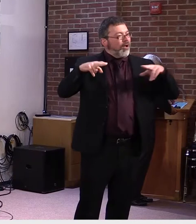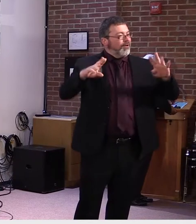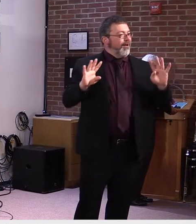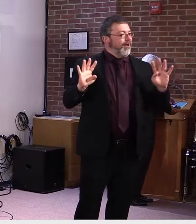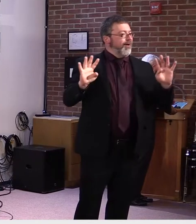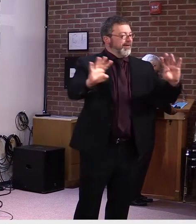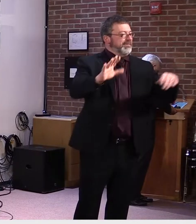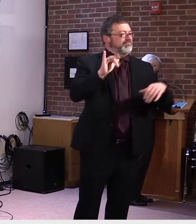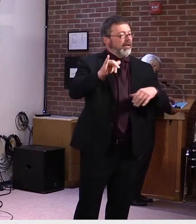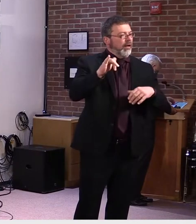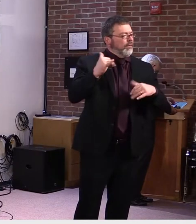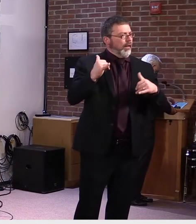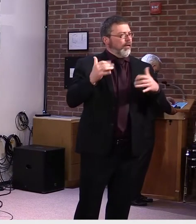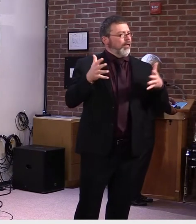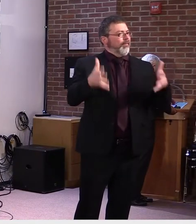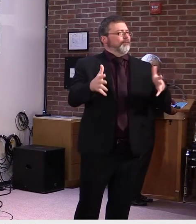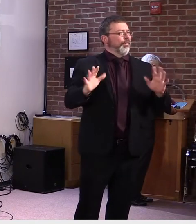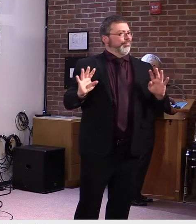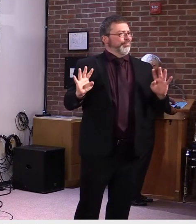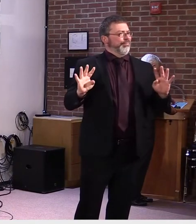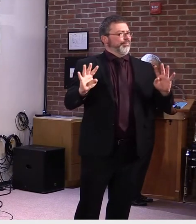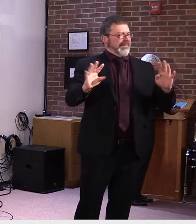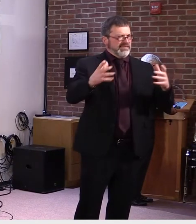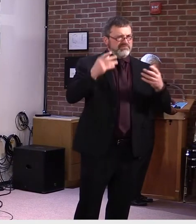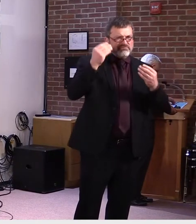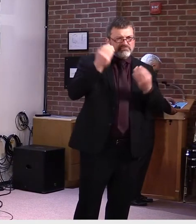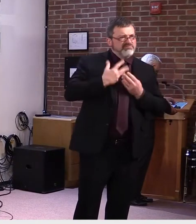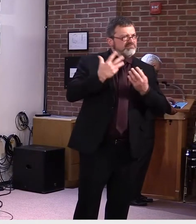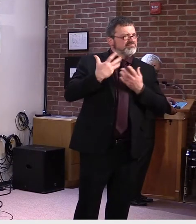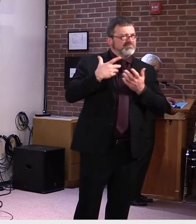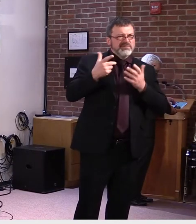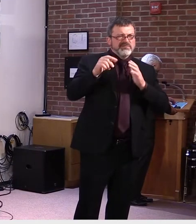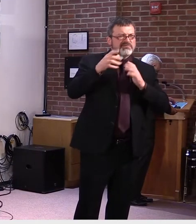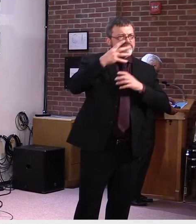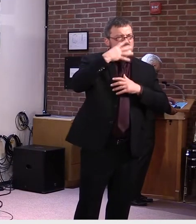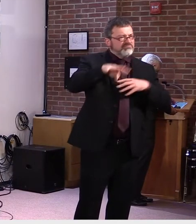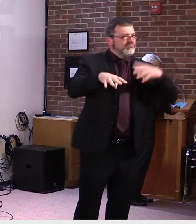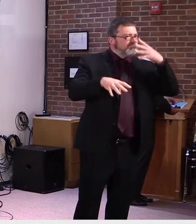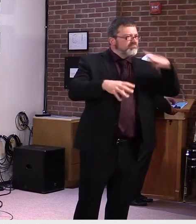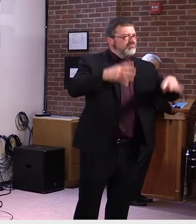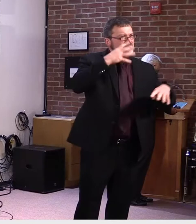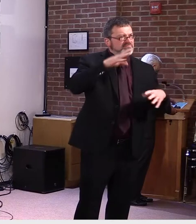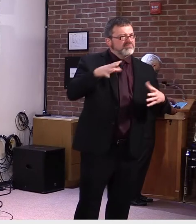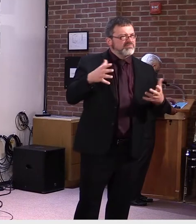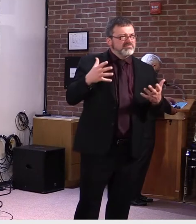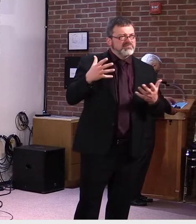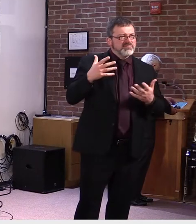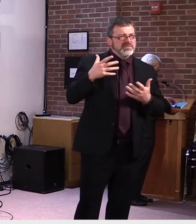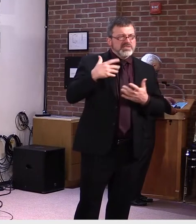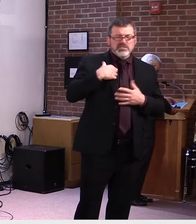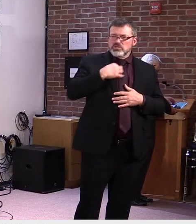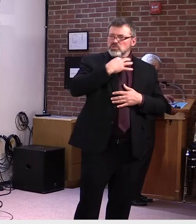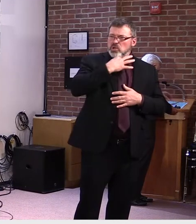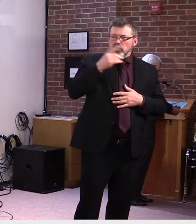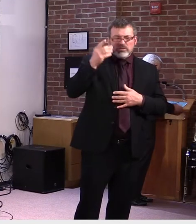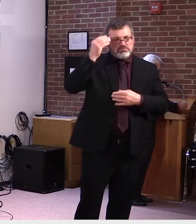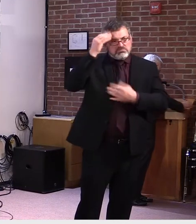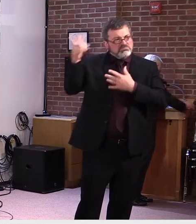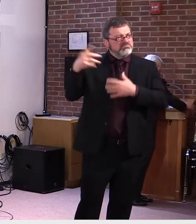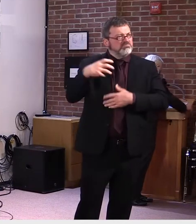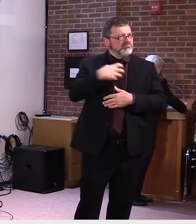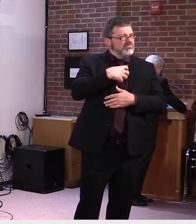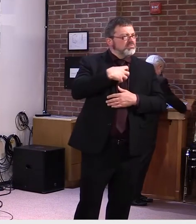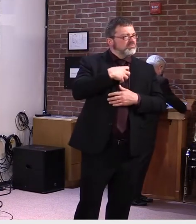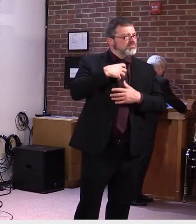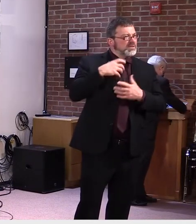looking as good as a lot of past summers. Um, just wondering if there's a reduction in, uh, polishing up